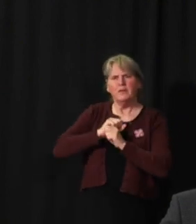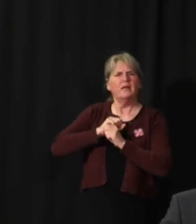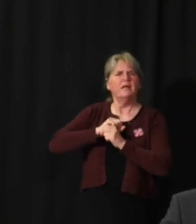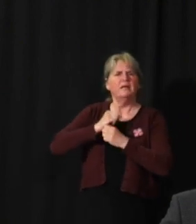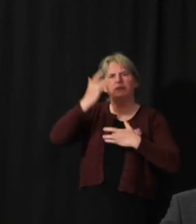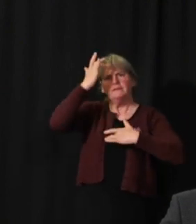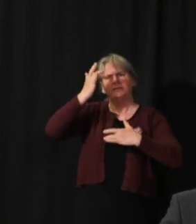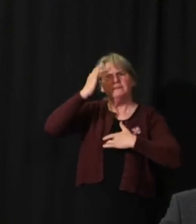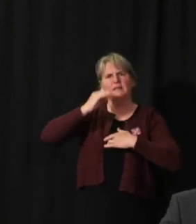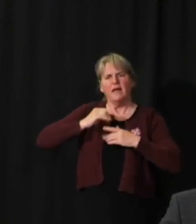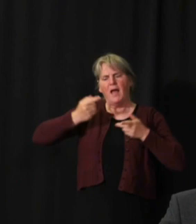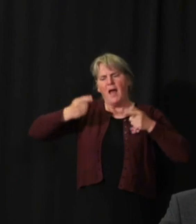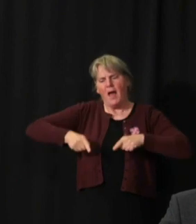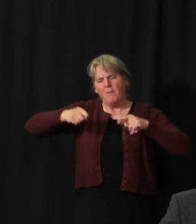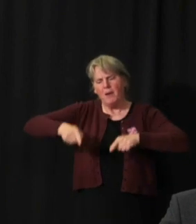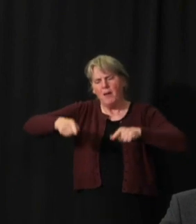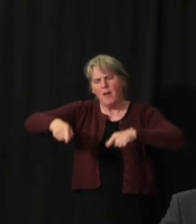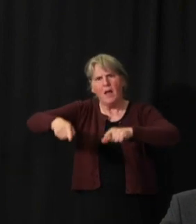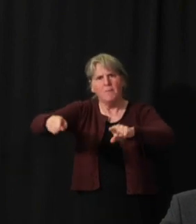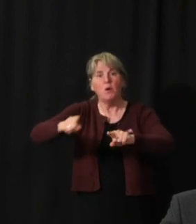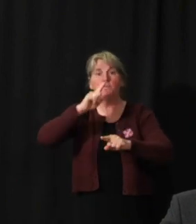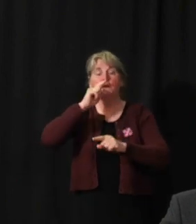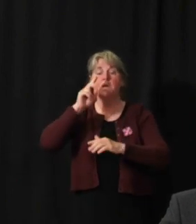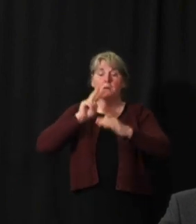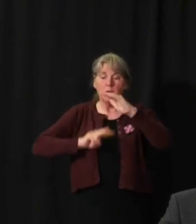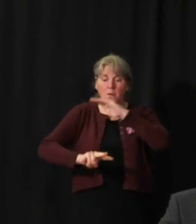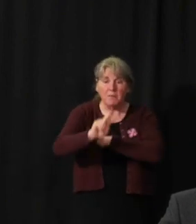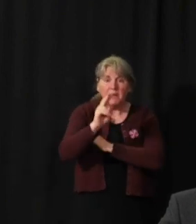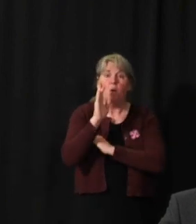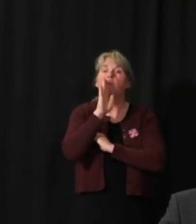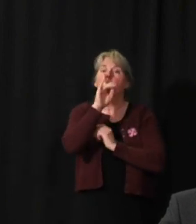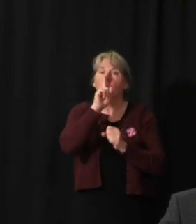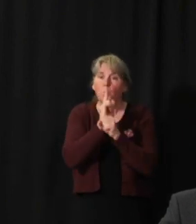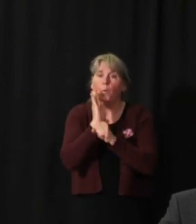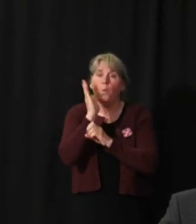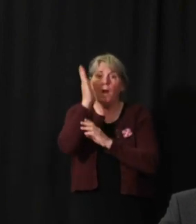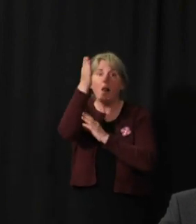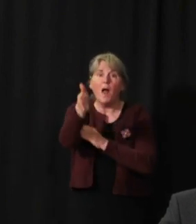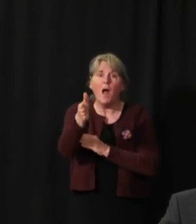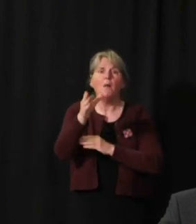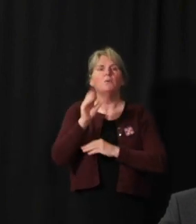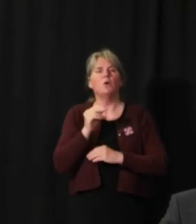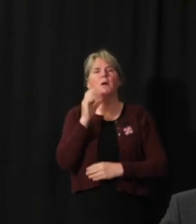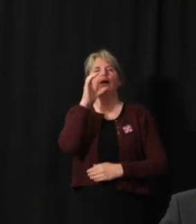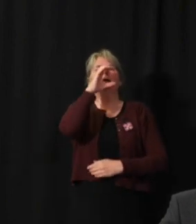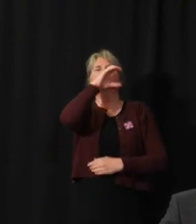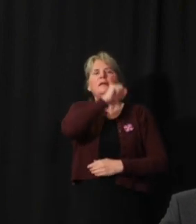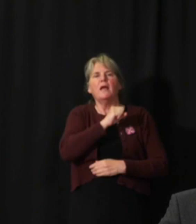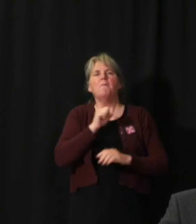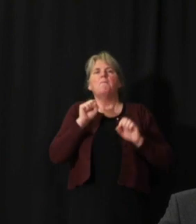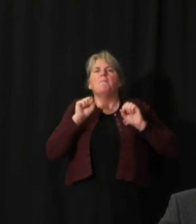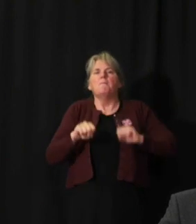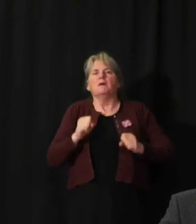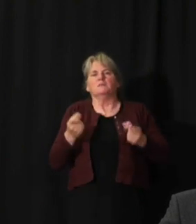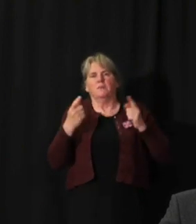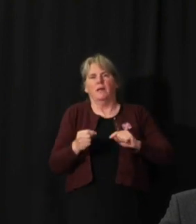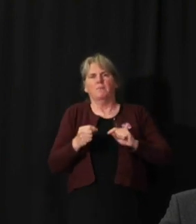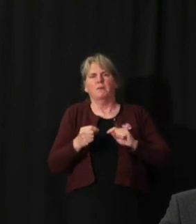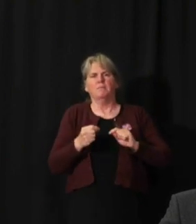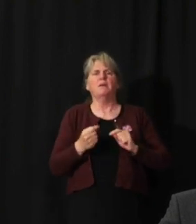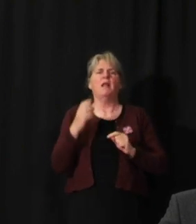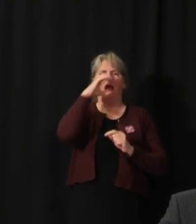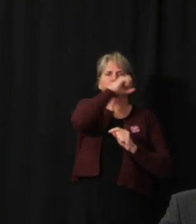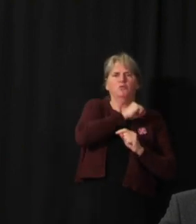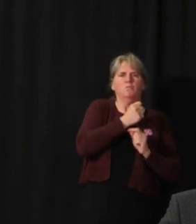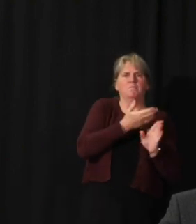conditions. They're not predictions of the future, but they're really best guesses, as I say, based on a number of assumptions.